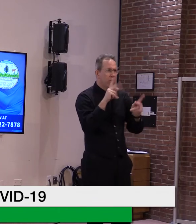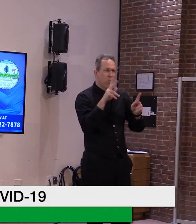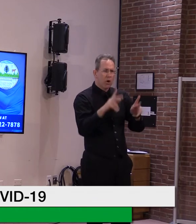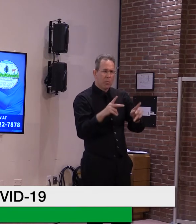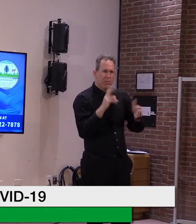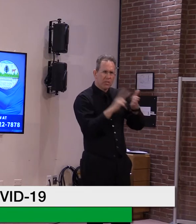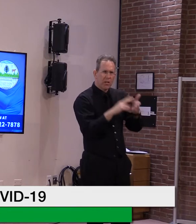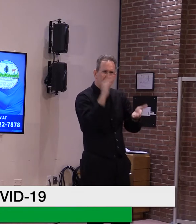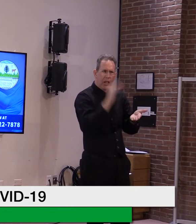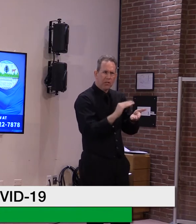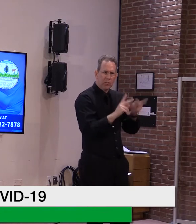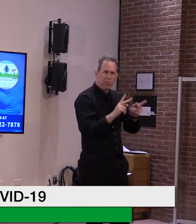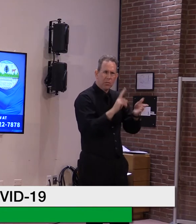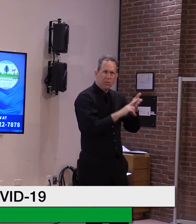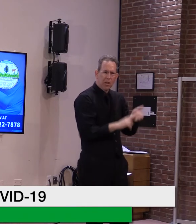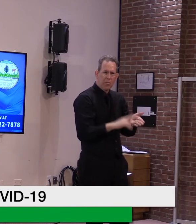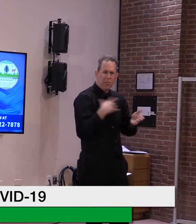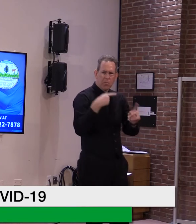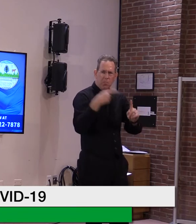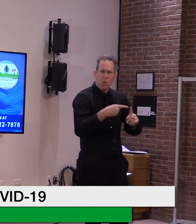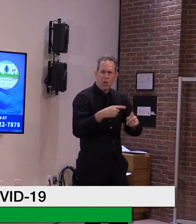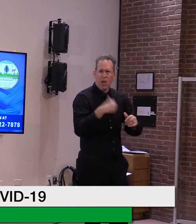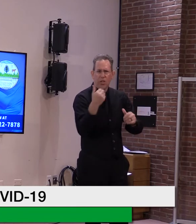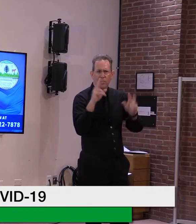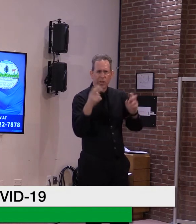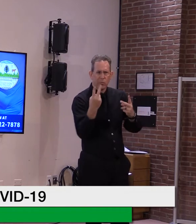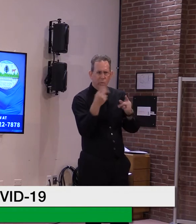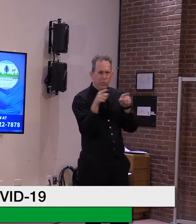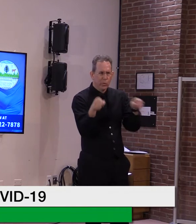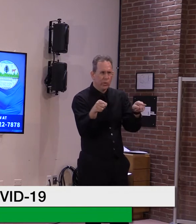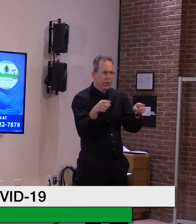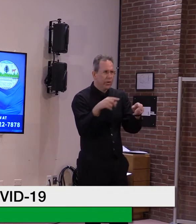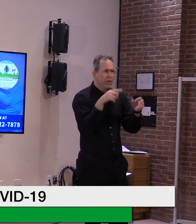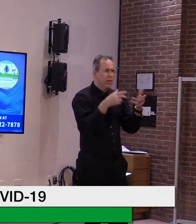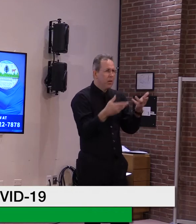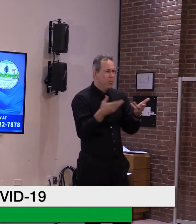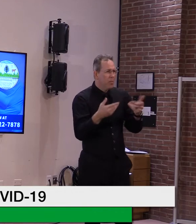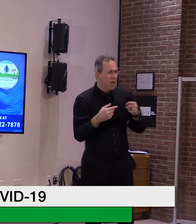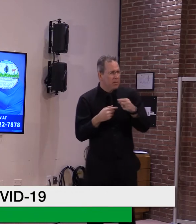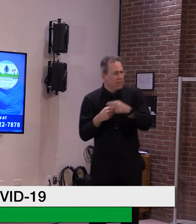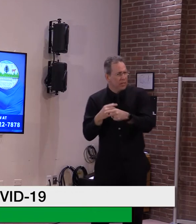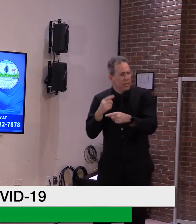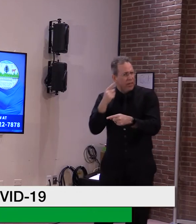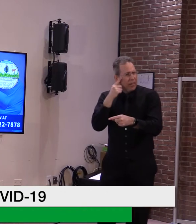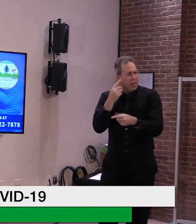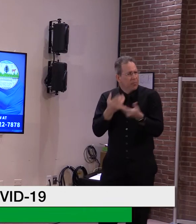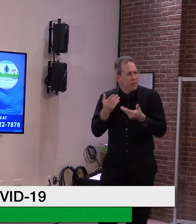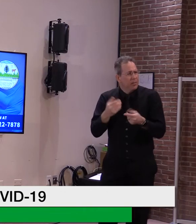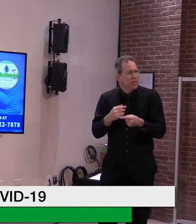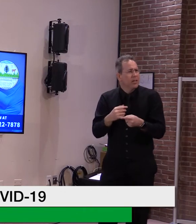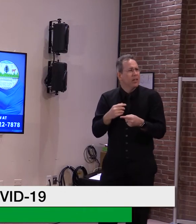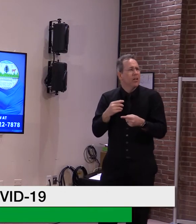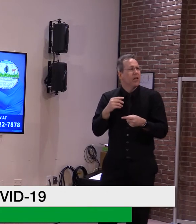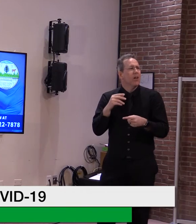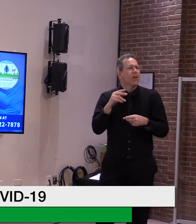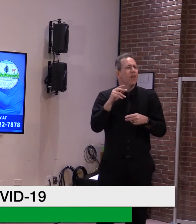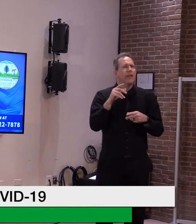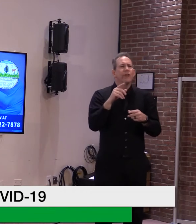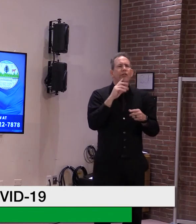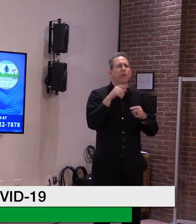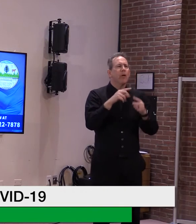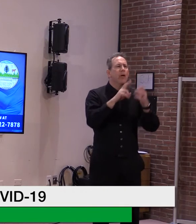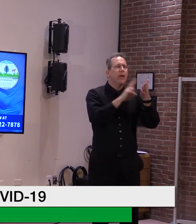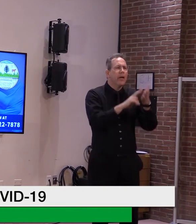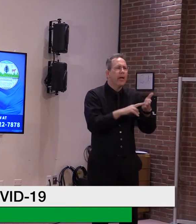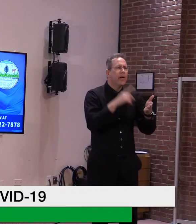was wondering if you'd considered that maybe the news about them qualifying now has been kind of lost